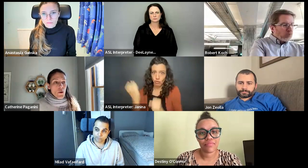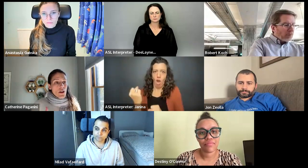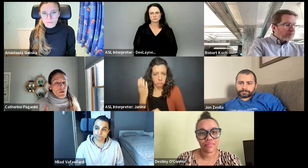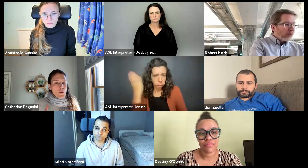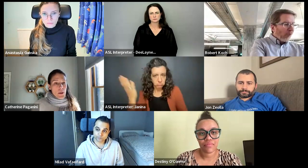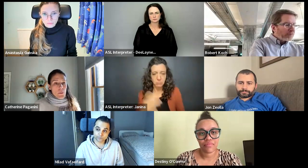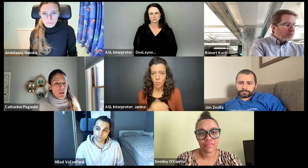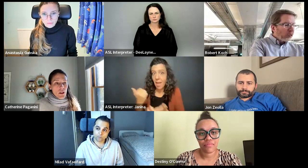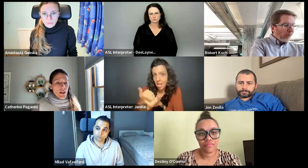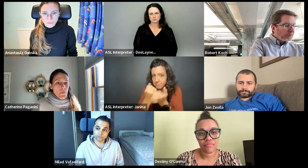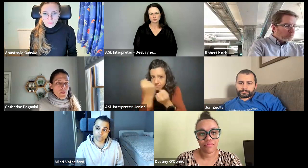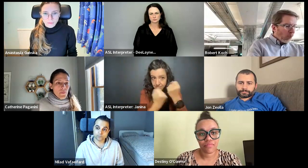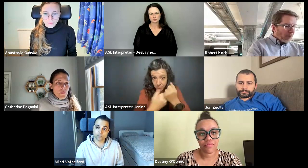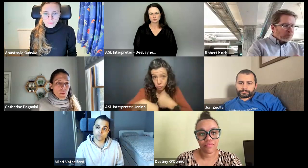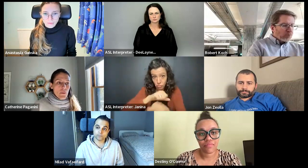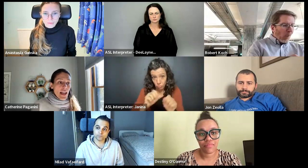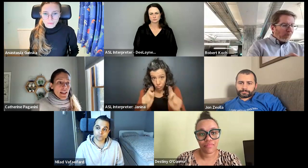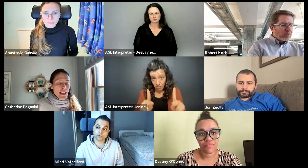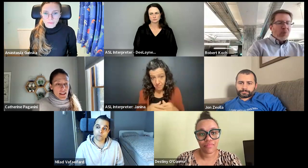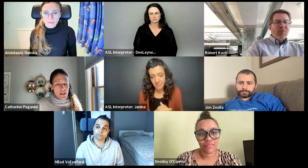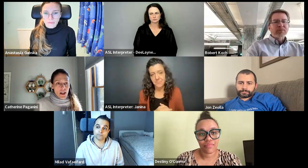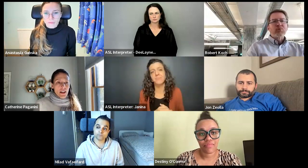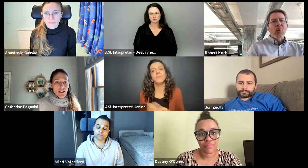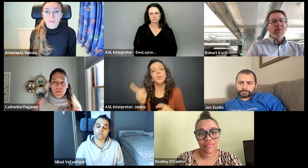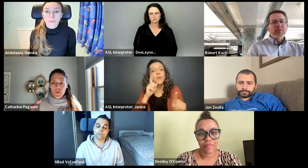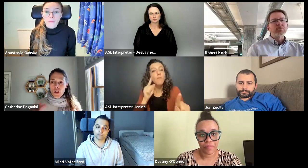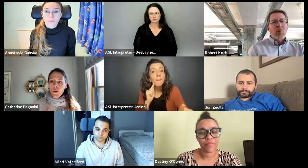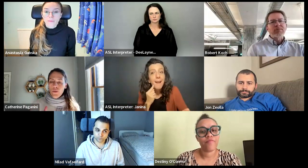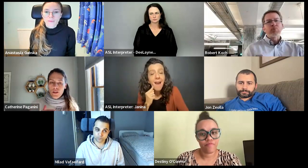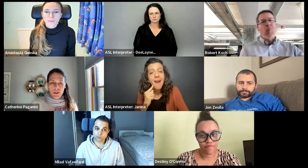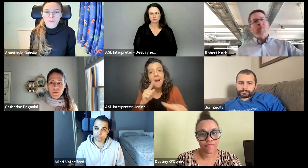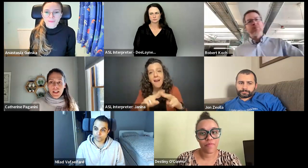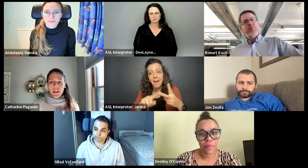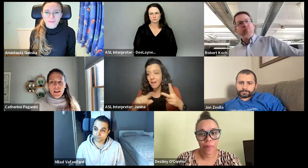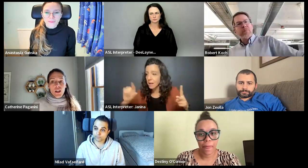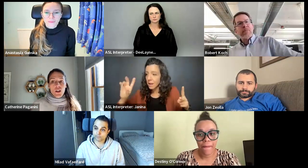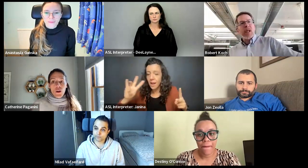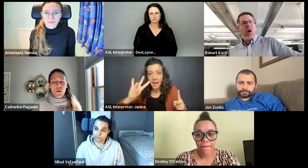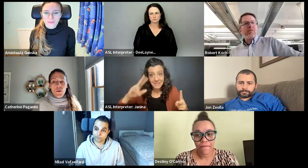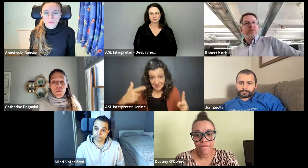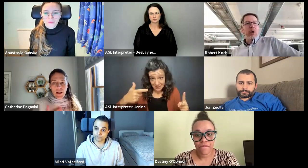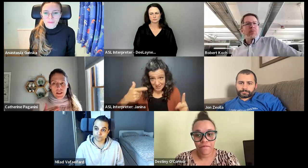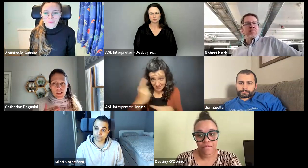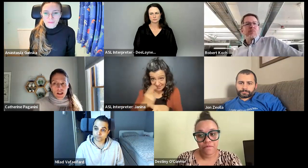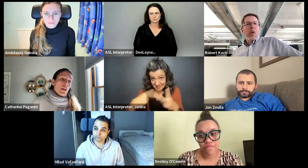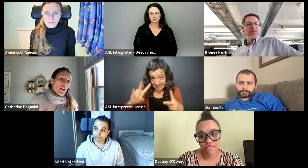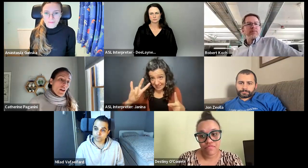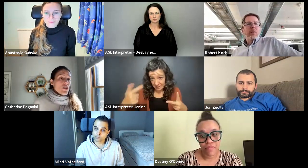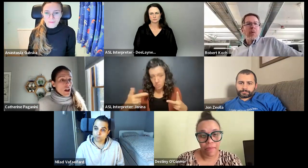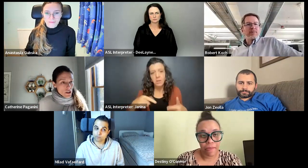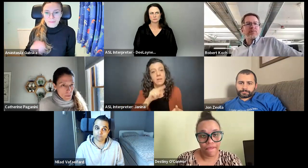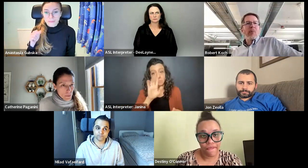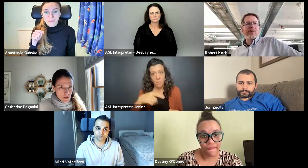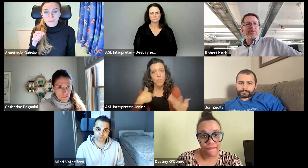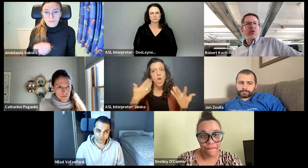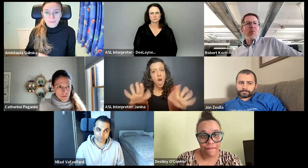And so, for the people, Milad and Anastasia, so, specifically, so, we mentioned that before, but